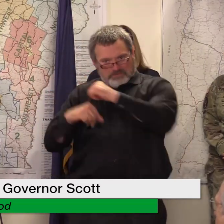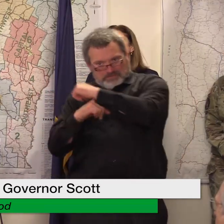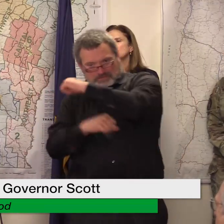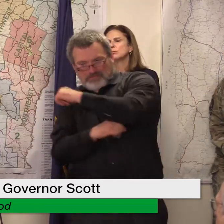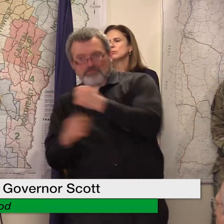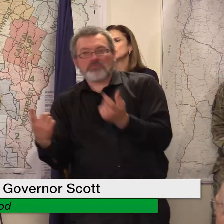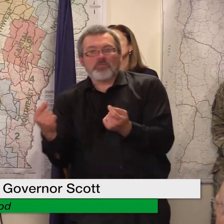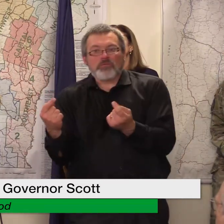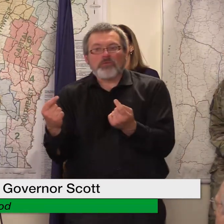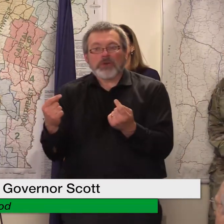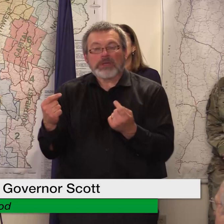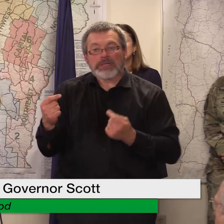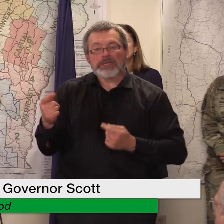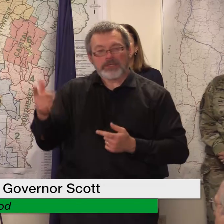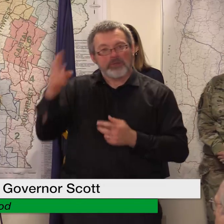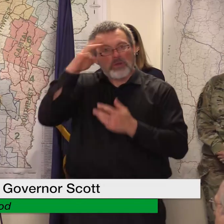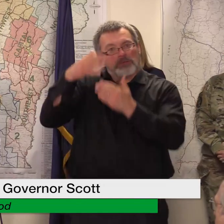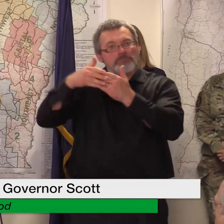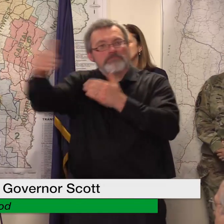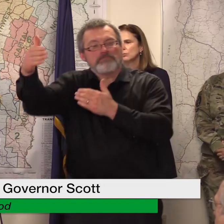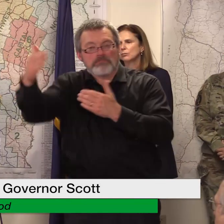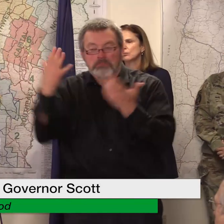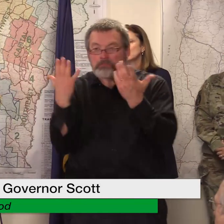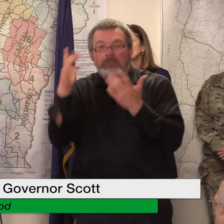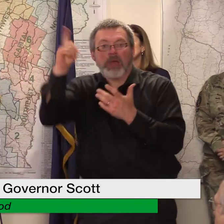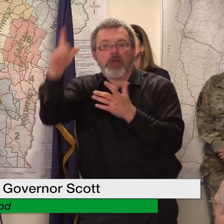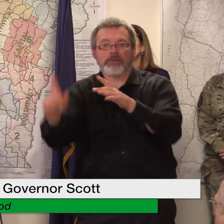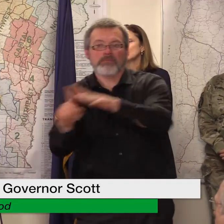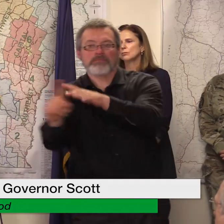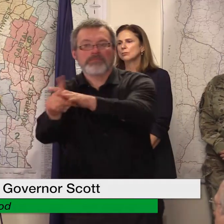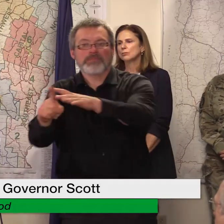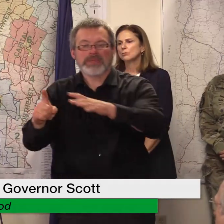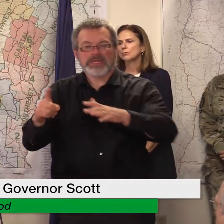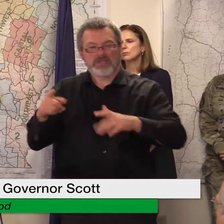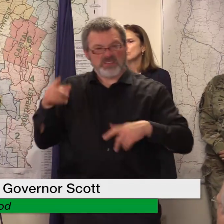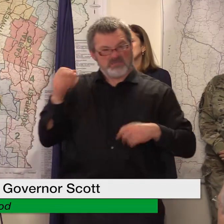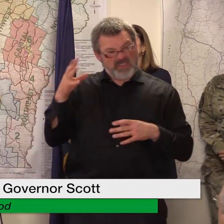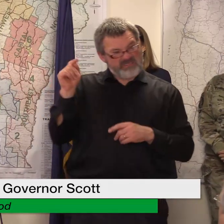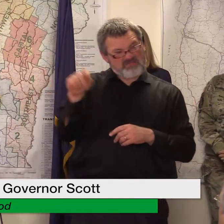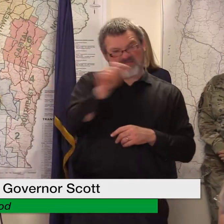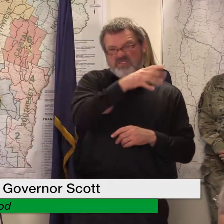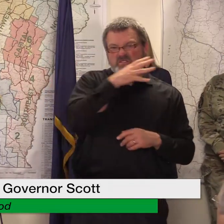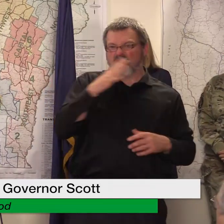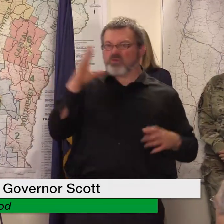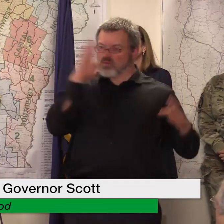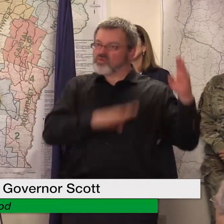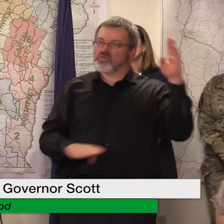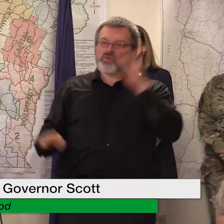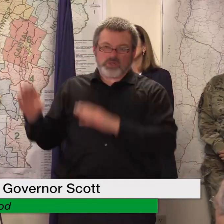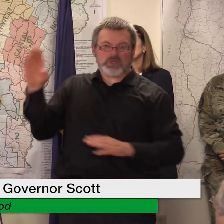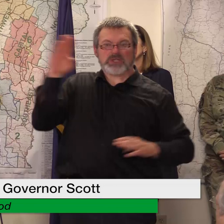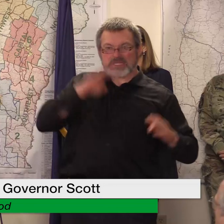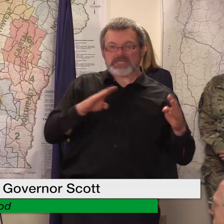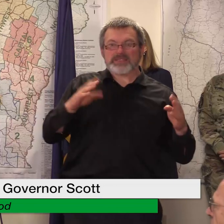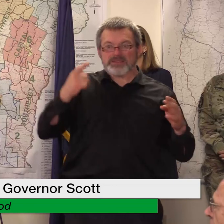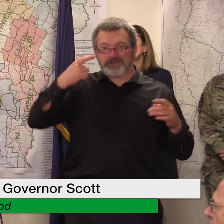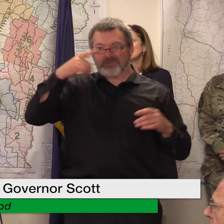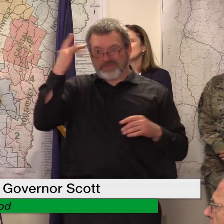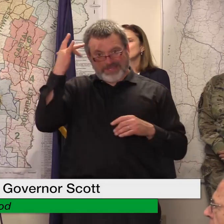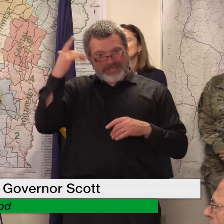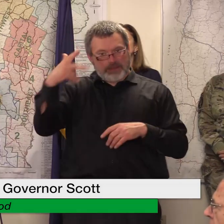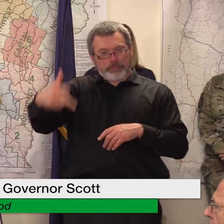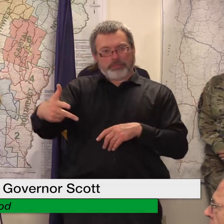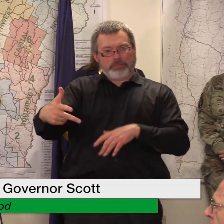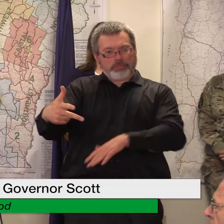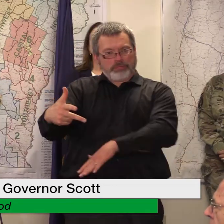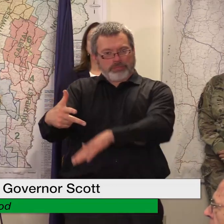his side job was being a mechanic he was really concerned about some of that infrastructure that he lost that was underwater what about getting